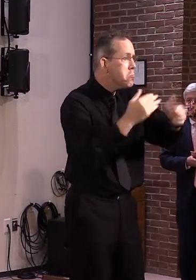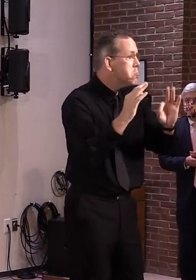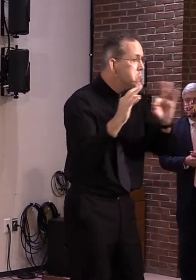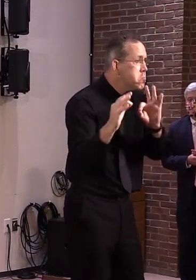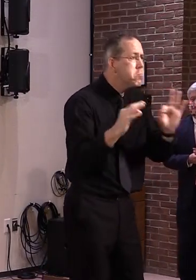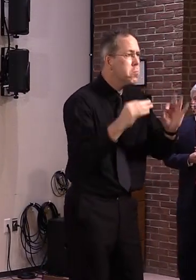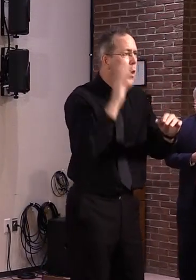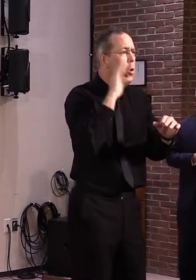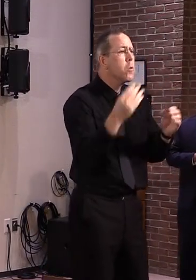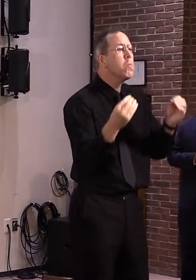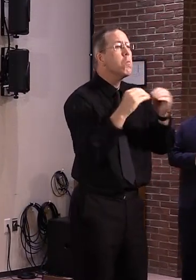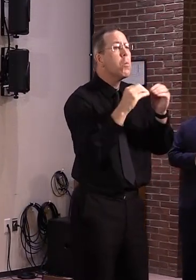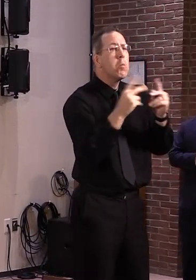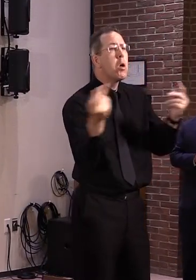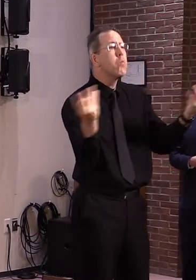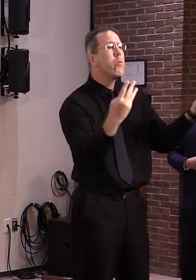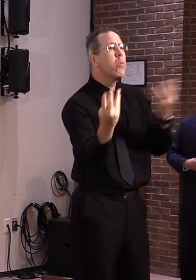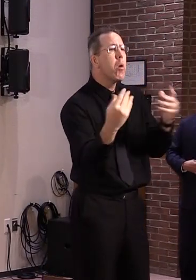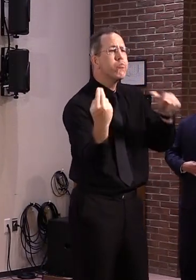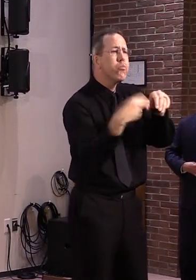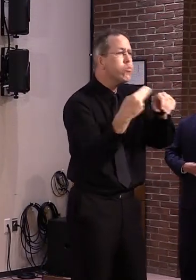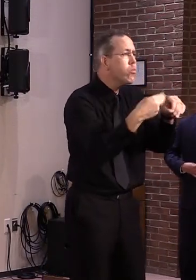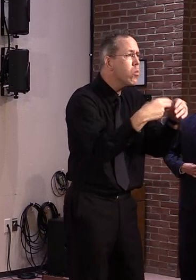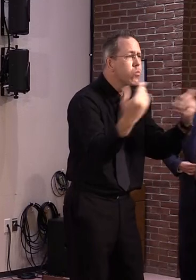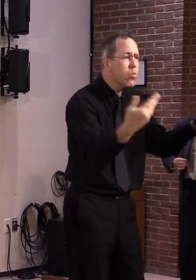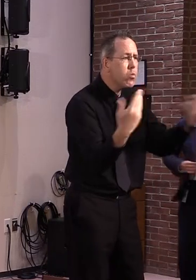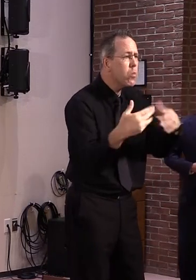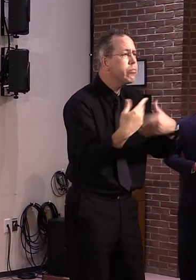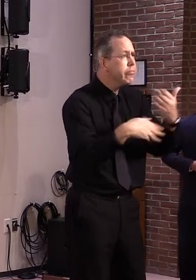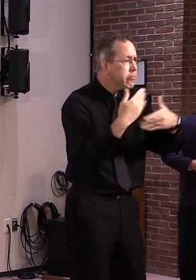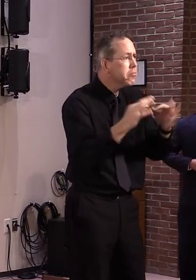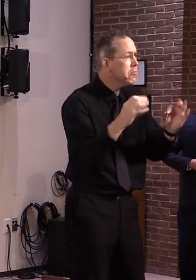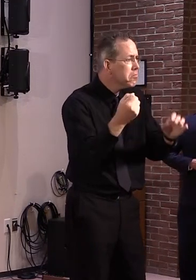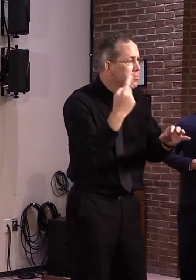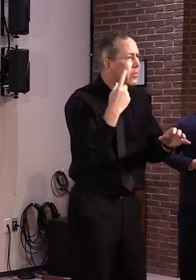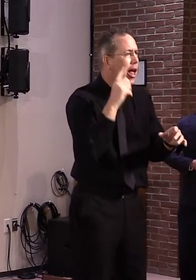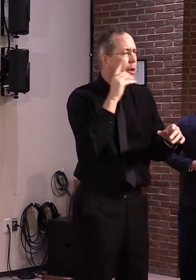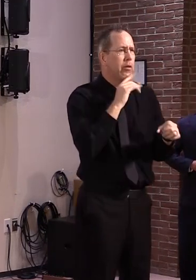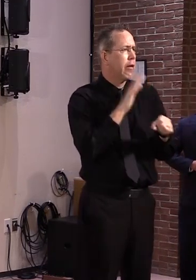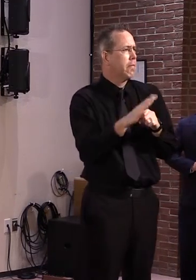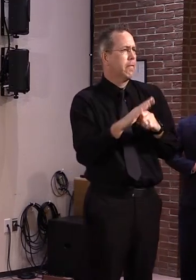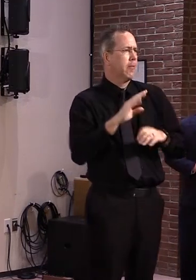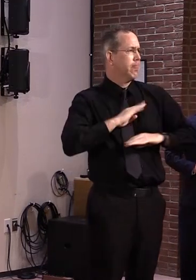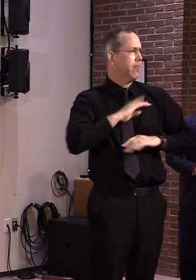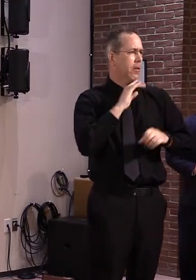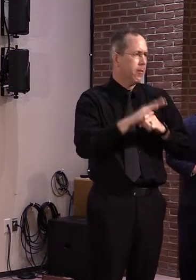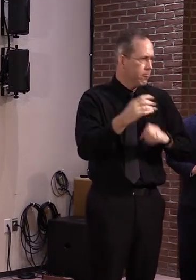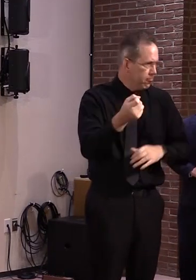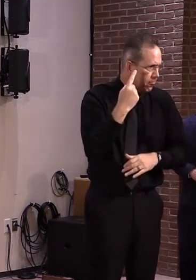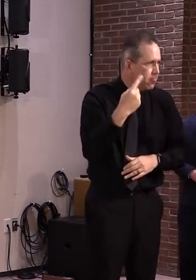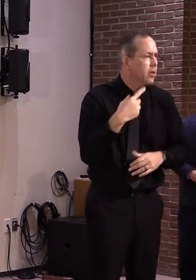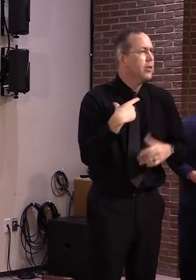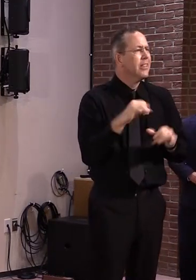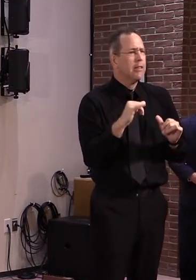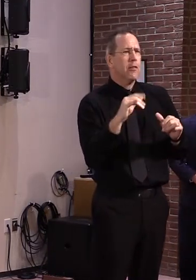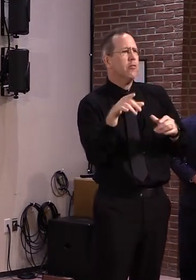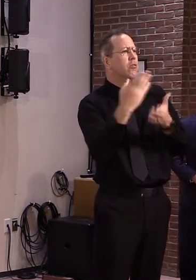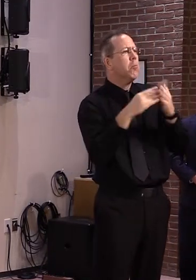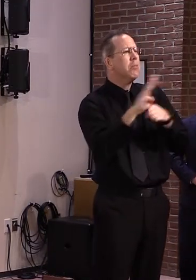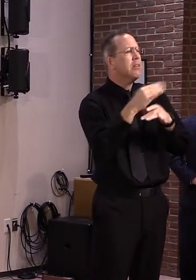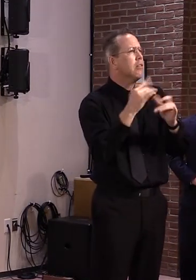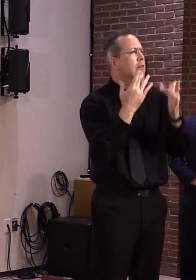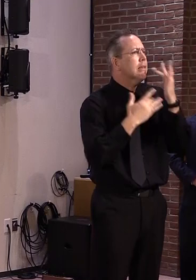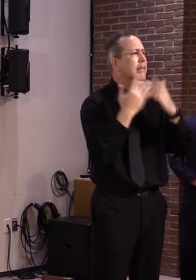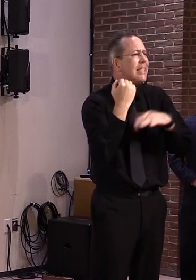Vermonters back to work, I realize that many of you, especially our small businesses, are still on the brink of ruin.